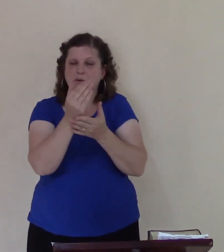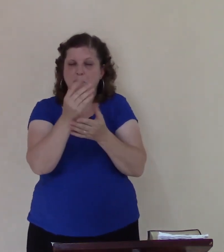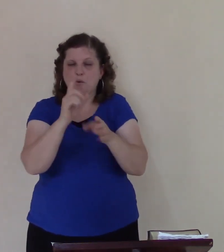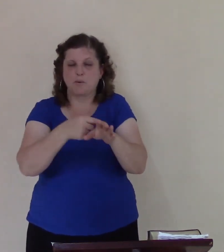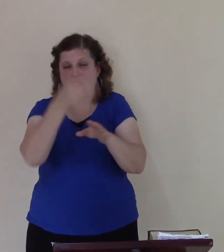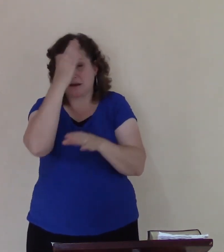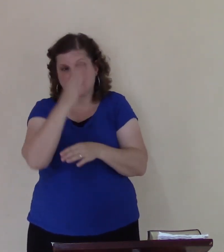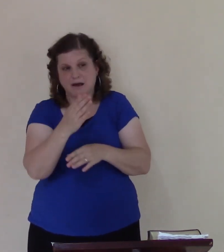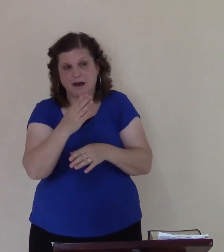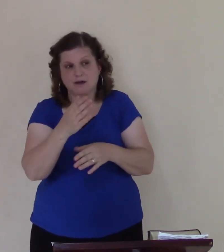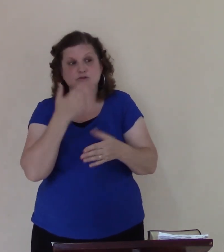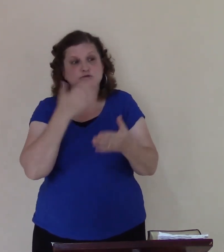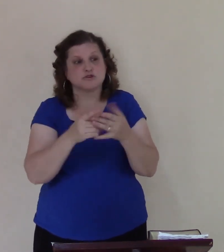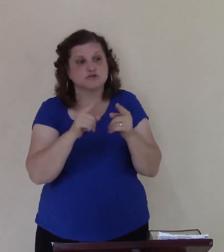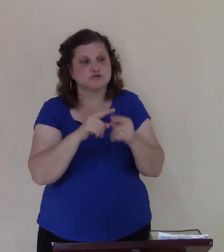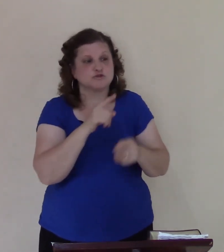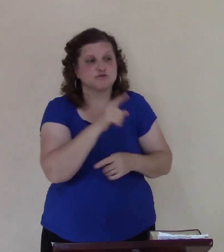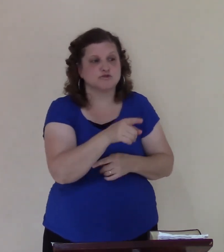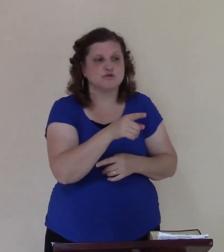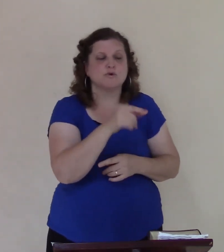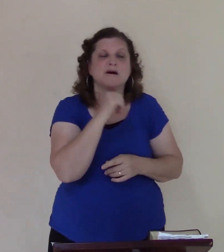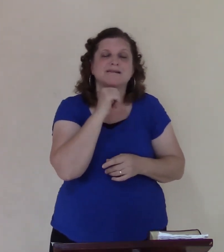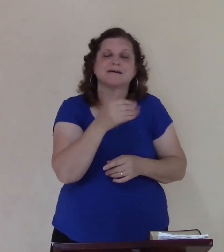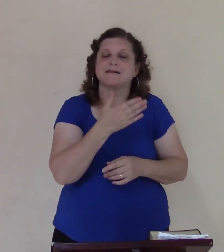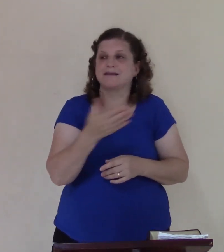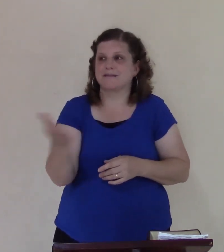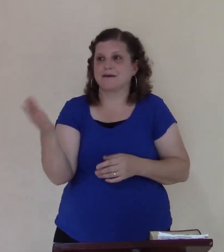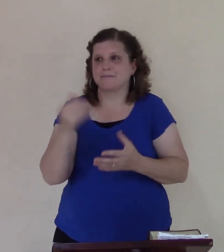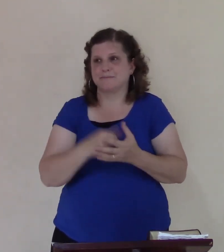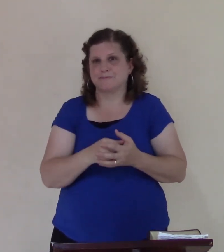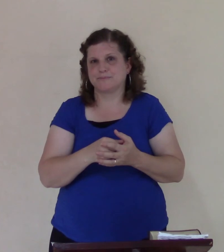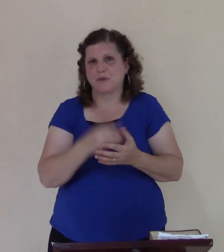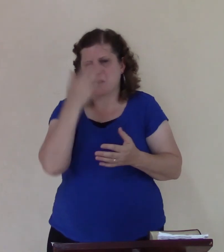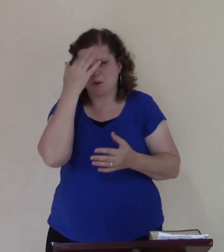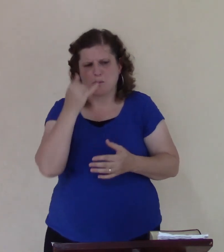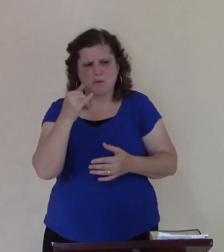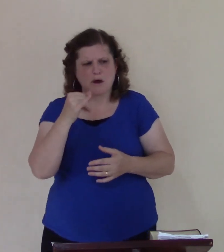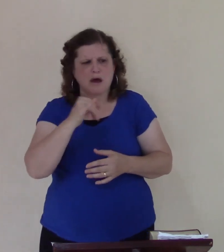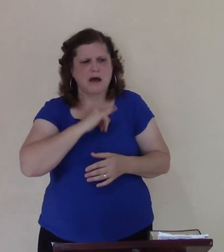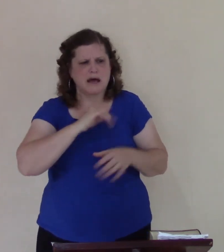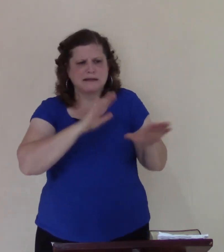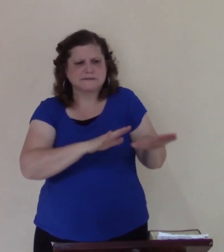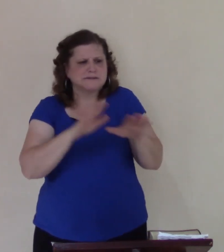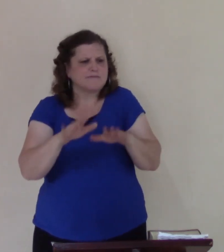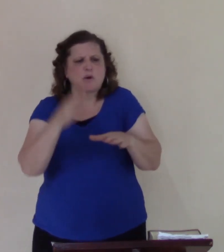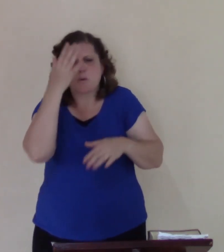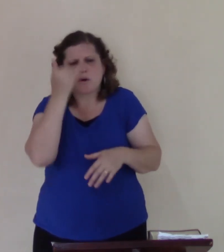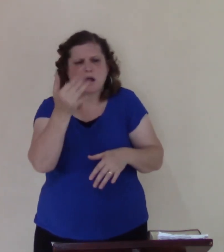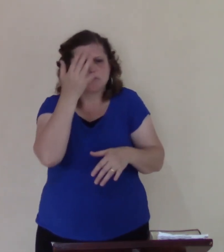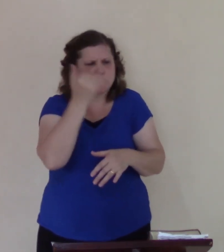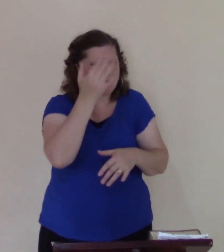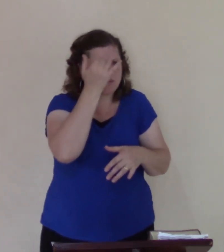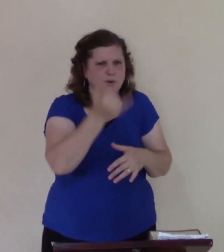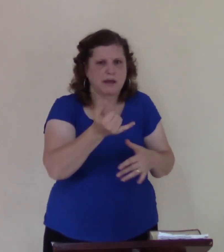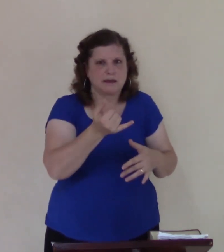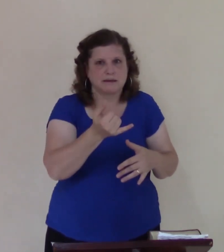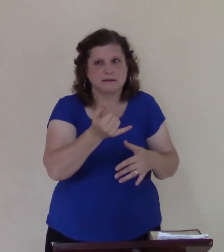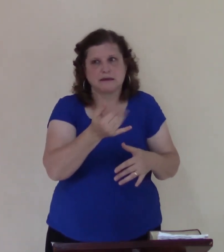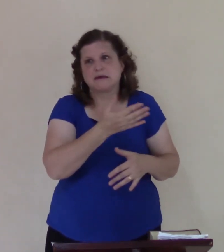why is that why why not me why am I here why am suffering why and they resent unfortunately